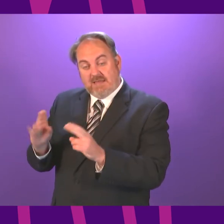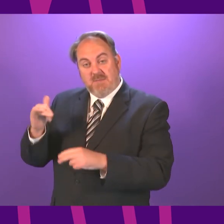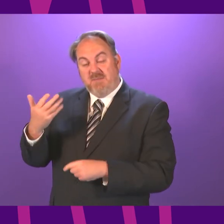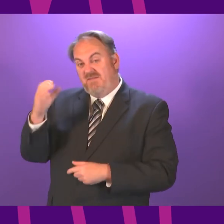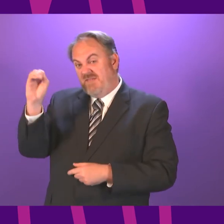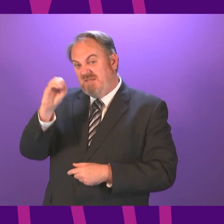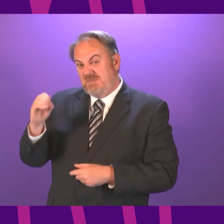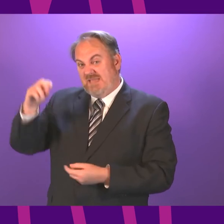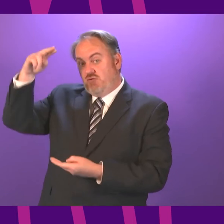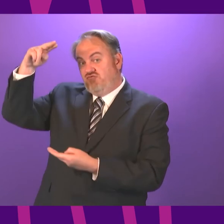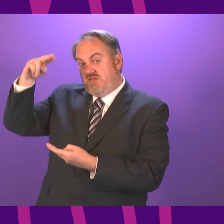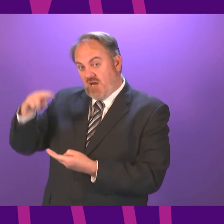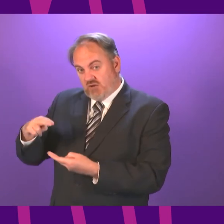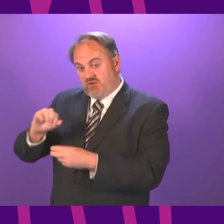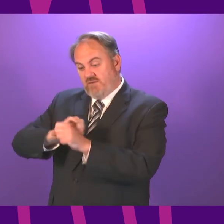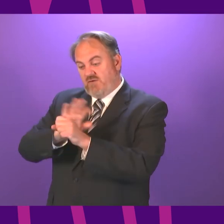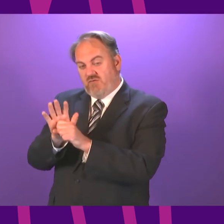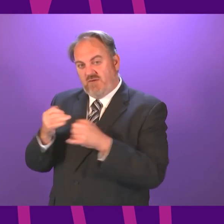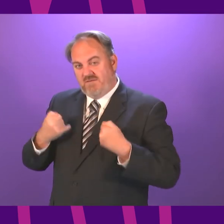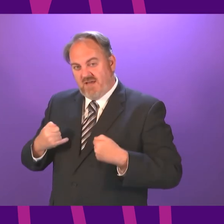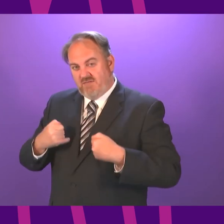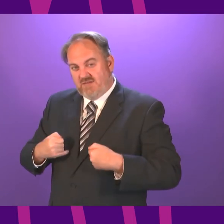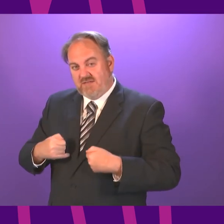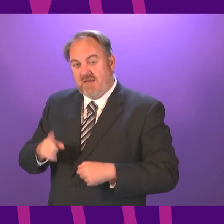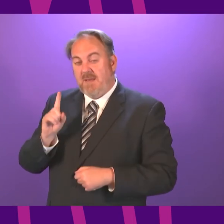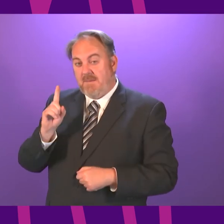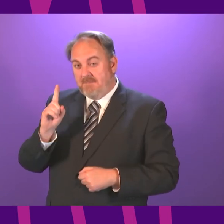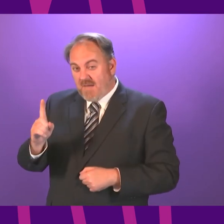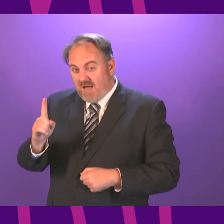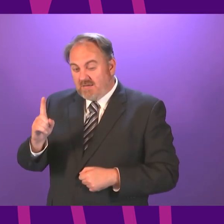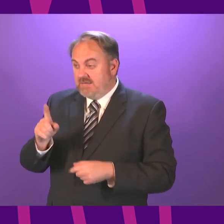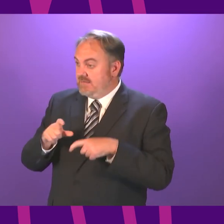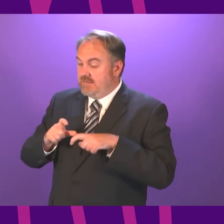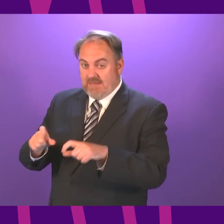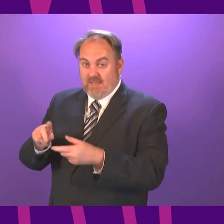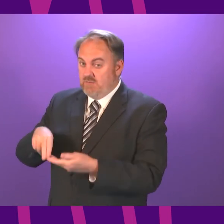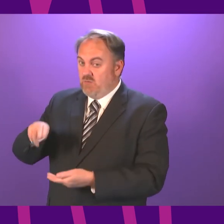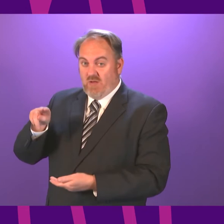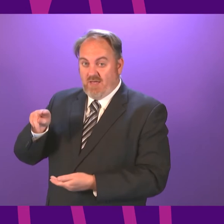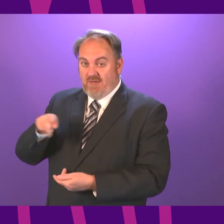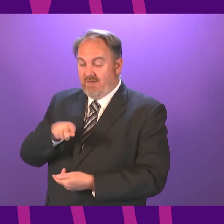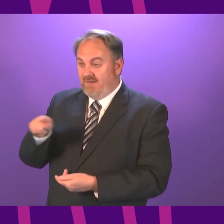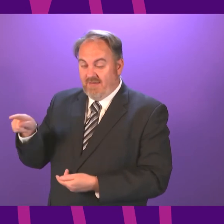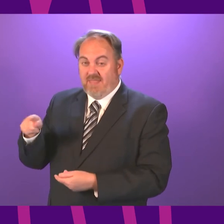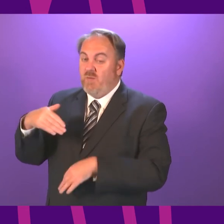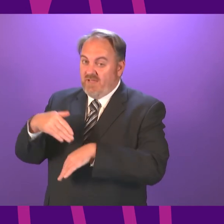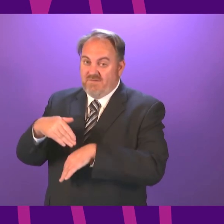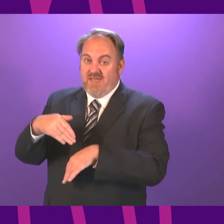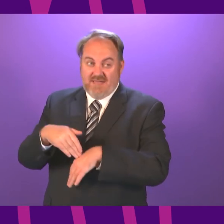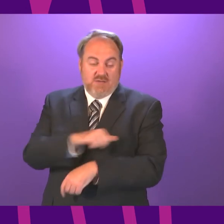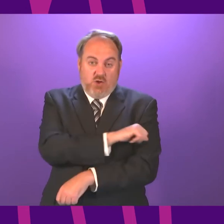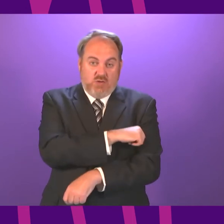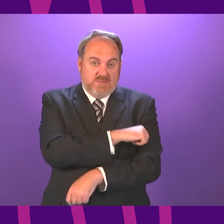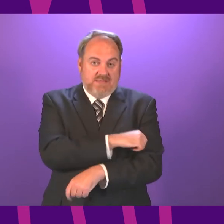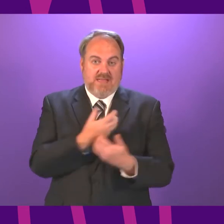now even more than that, 5% of a big number of cases going to hospital is still going to put significant